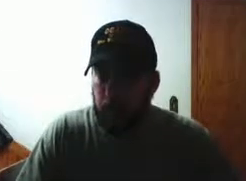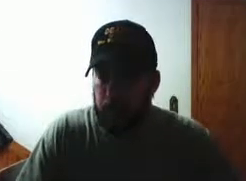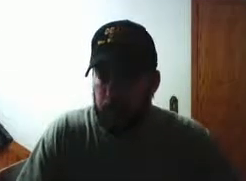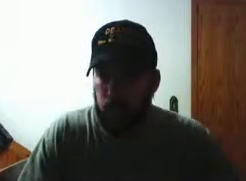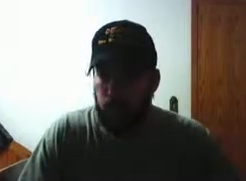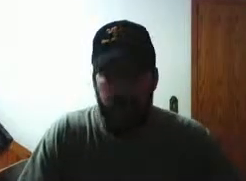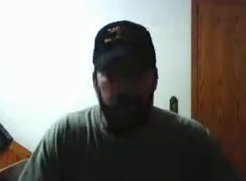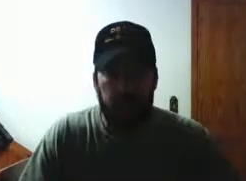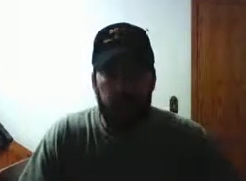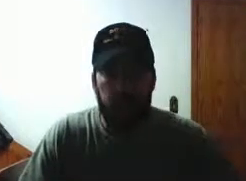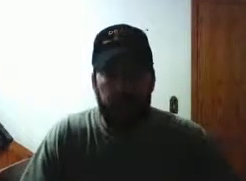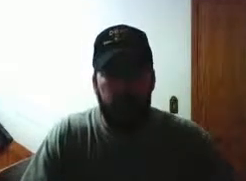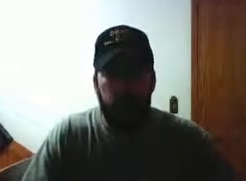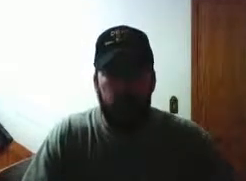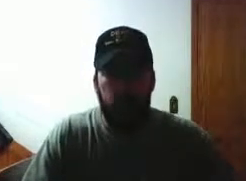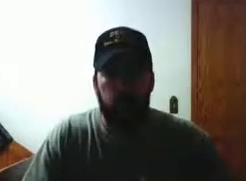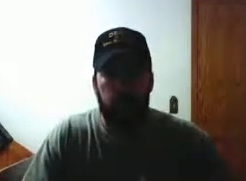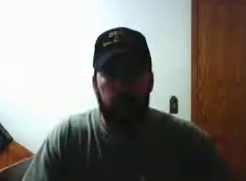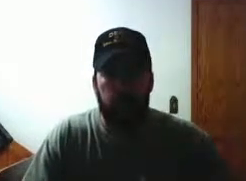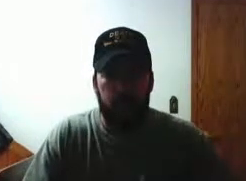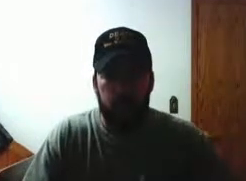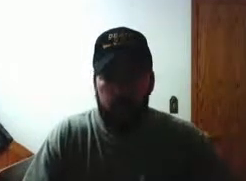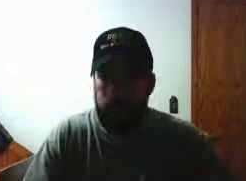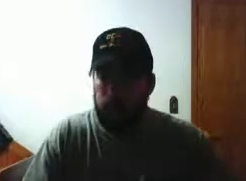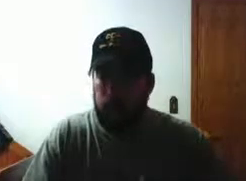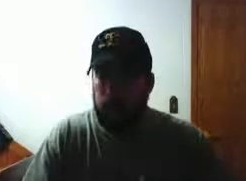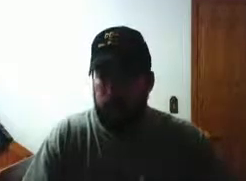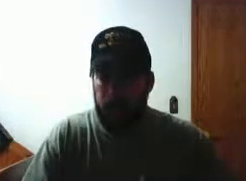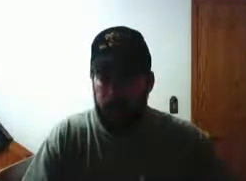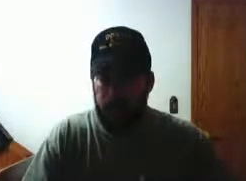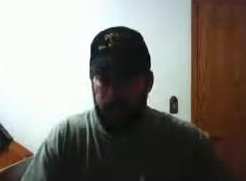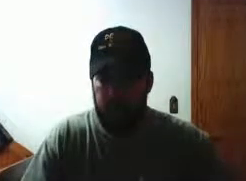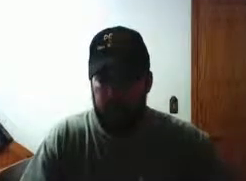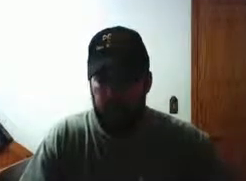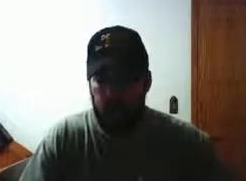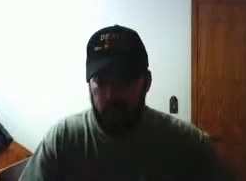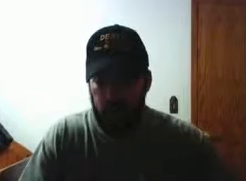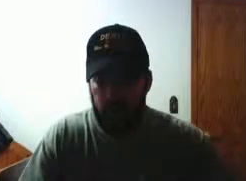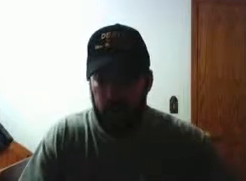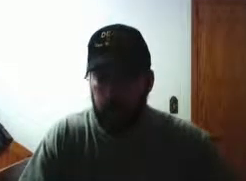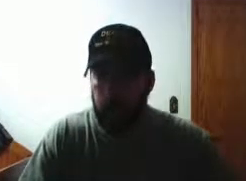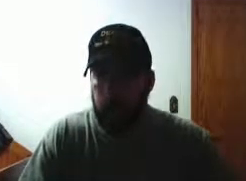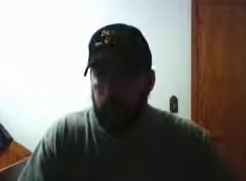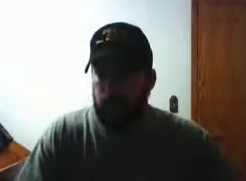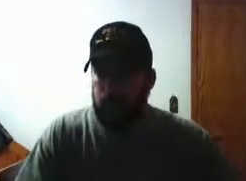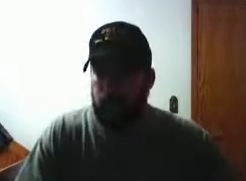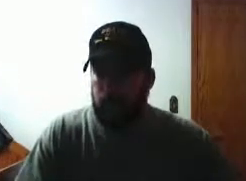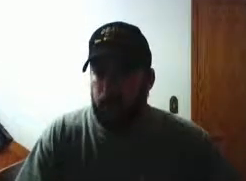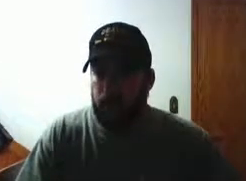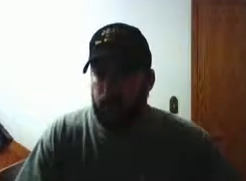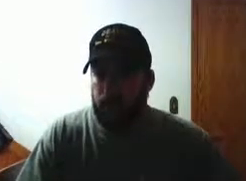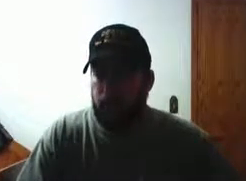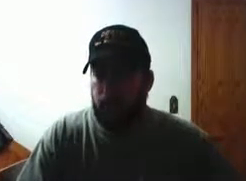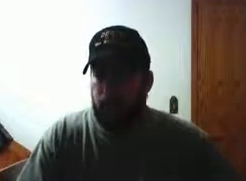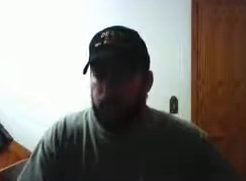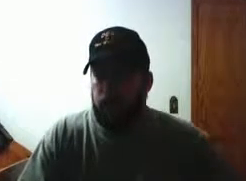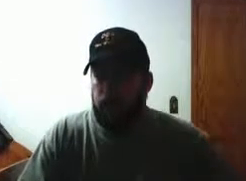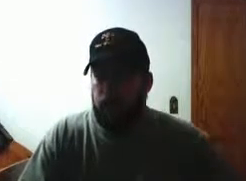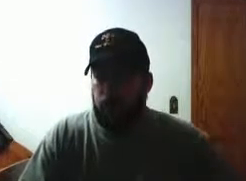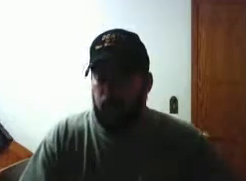who will be on the private site and who won't and i don't want anybody to get upset about it or whatever but uh also